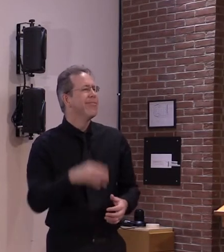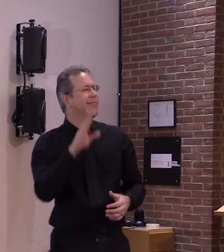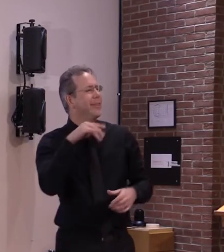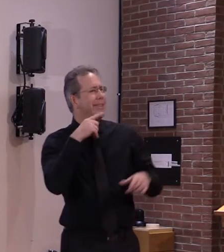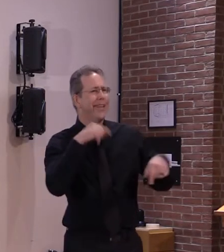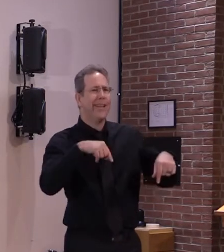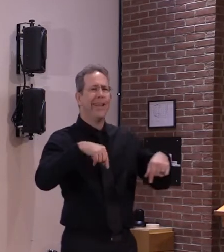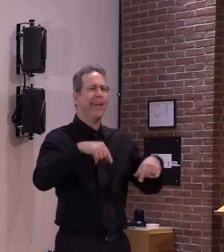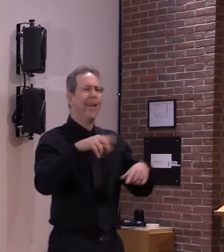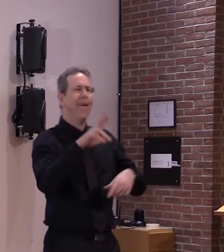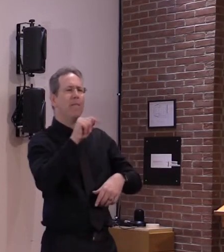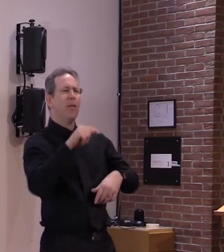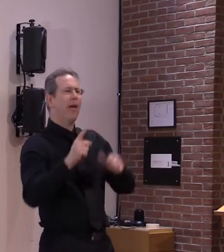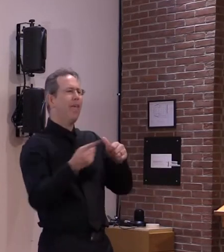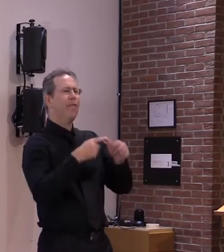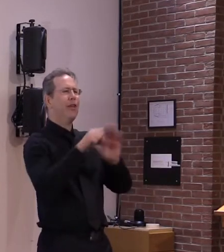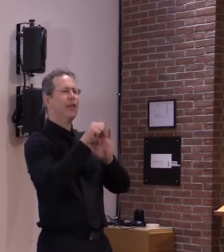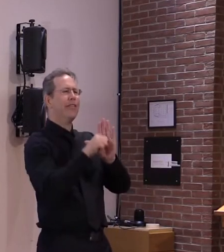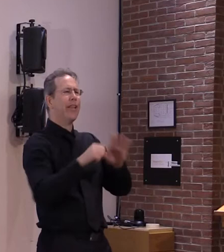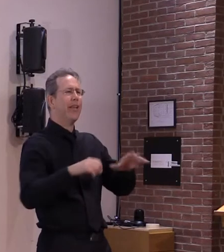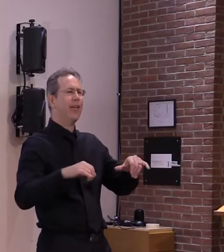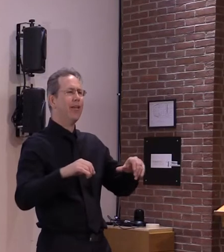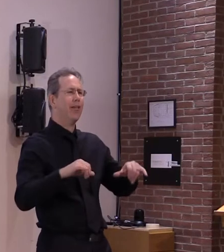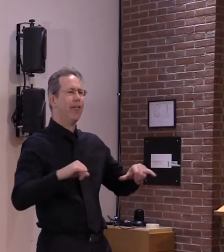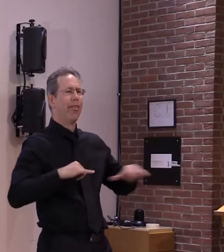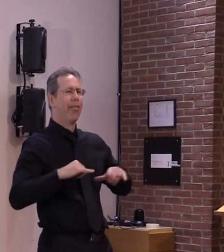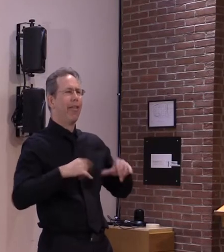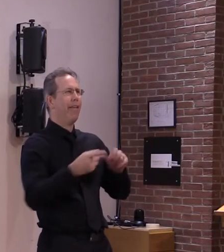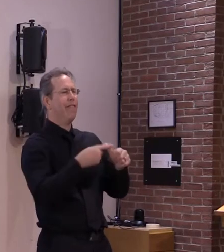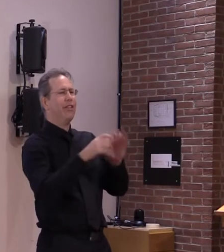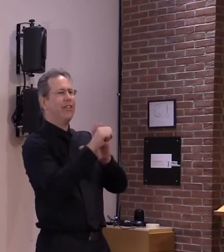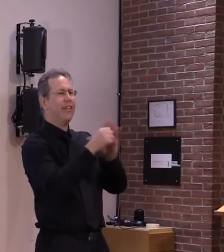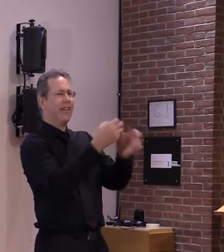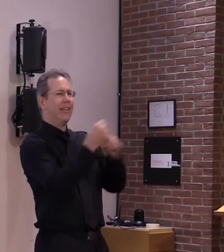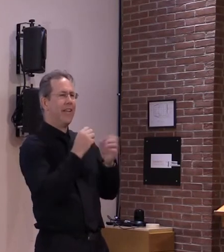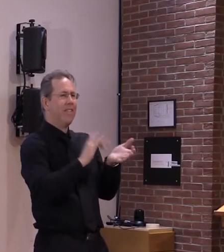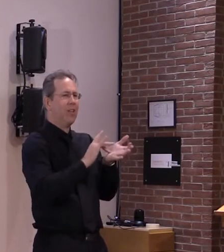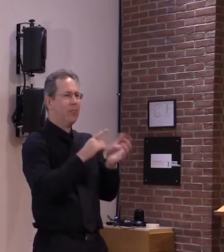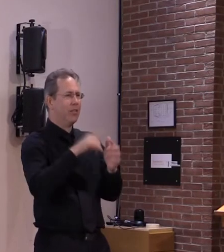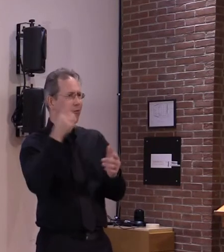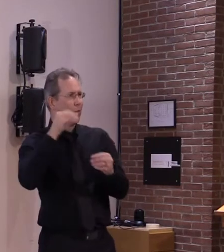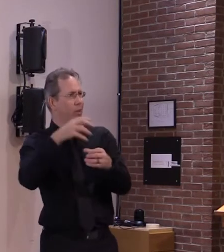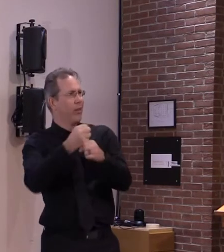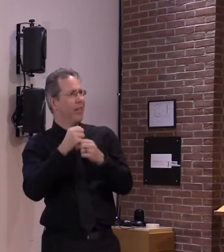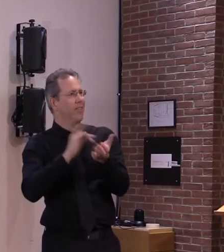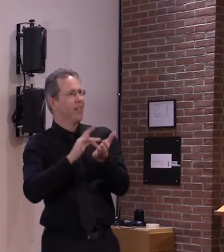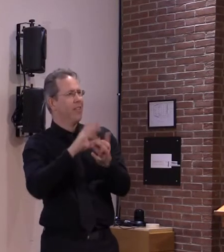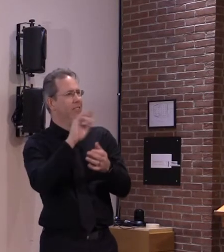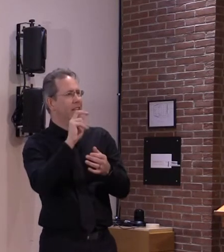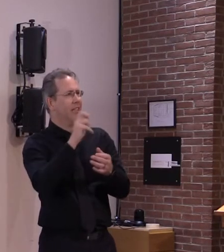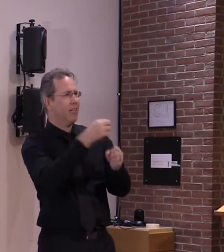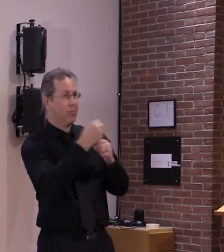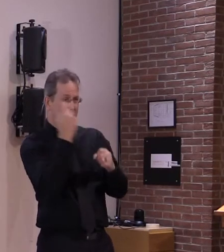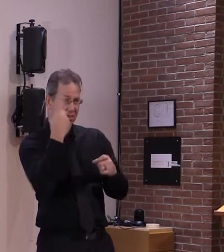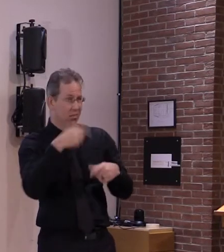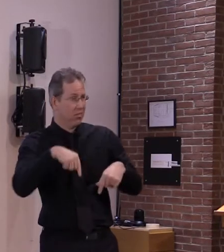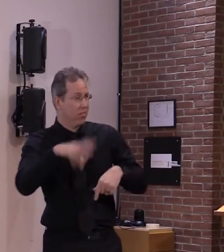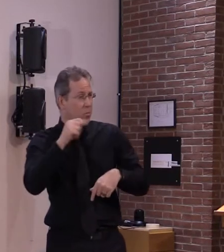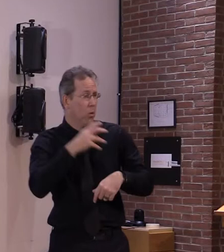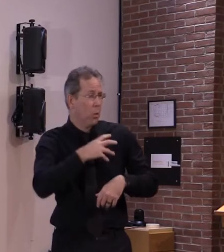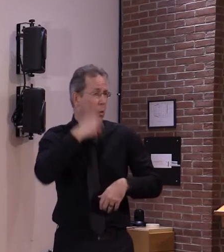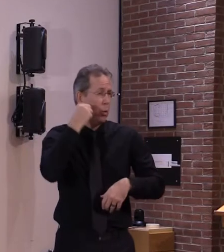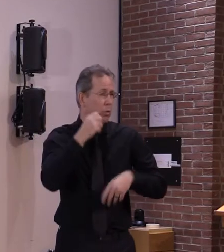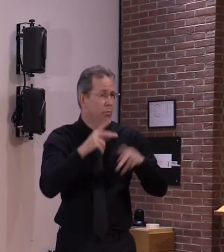list for the vaccine priority or affect the amount of vaccine that we're getting in these early stages of distribution